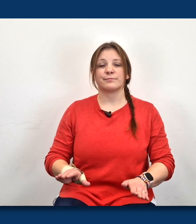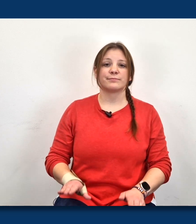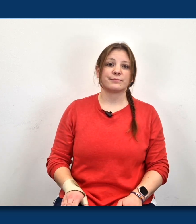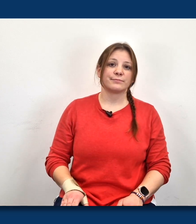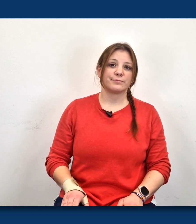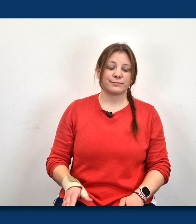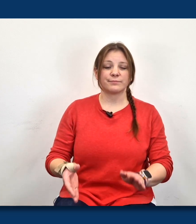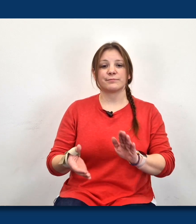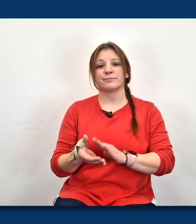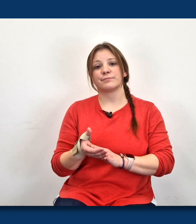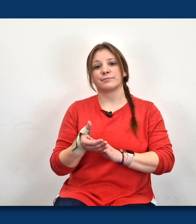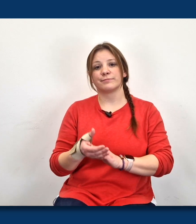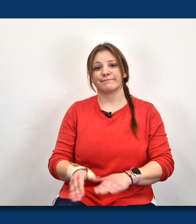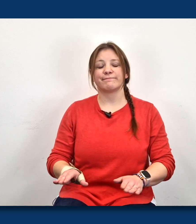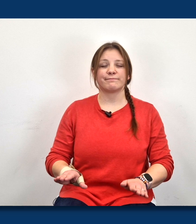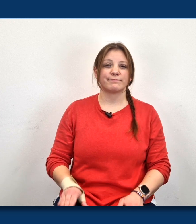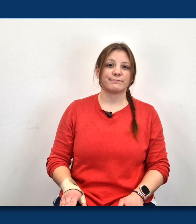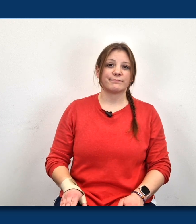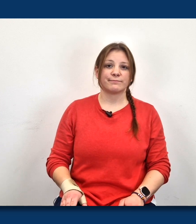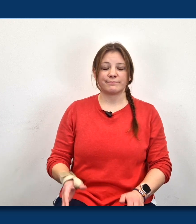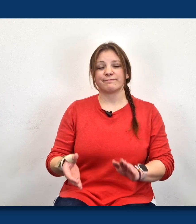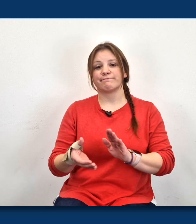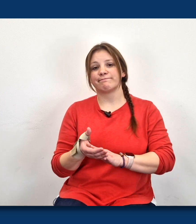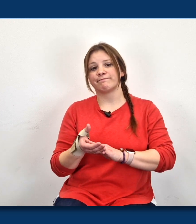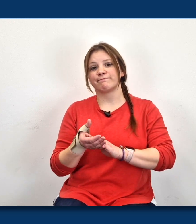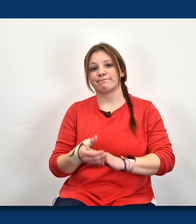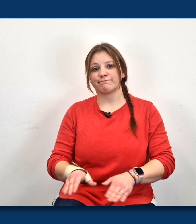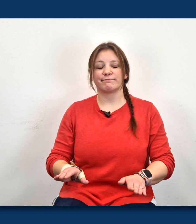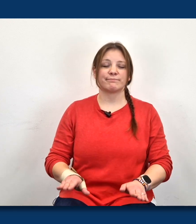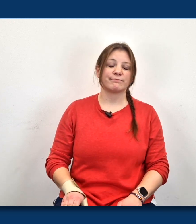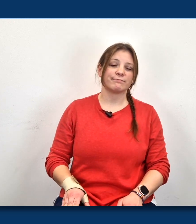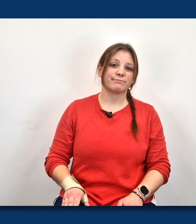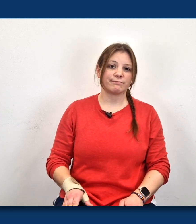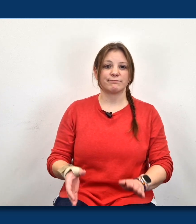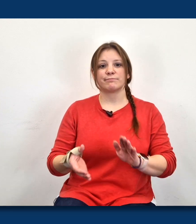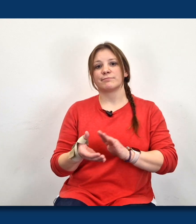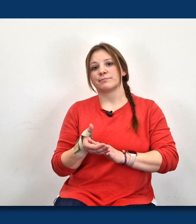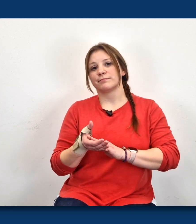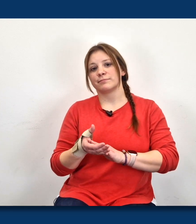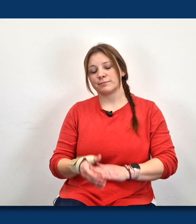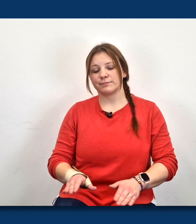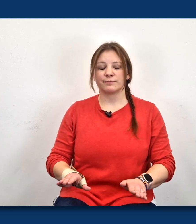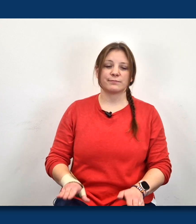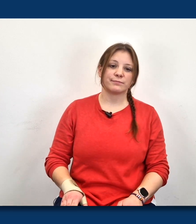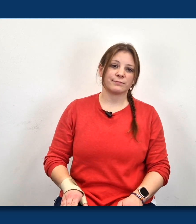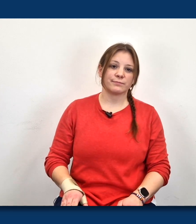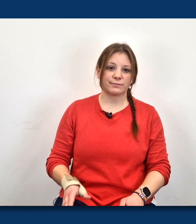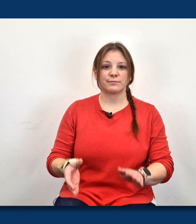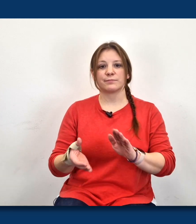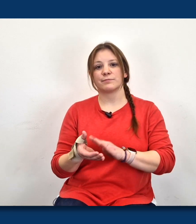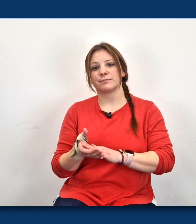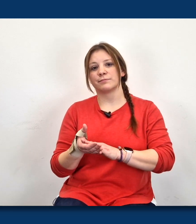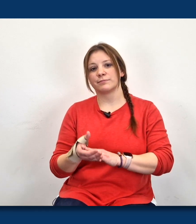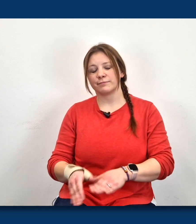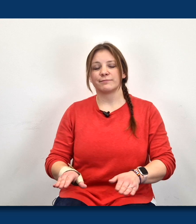We all belong to everything this planet that we're spinning on Like